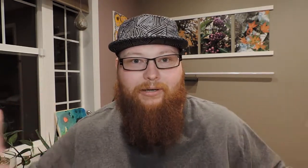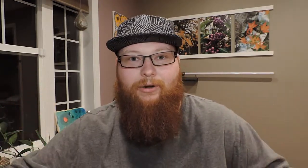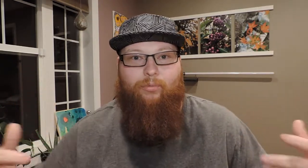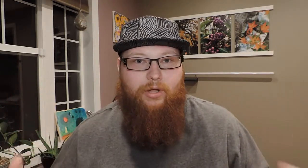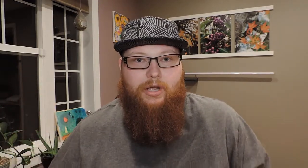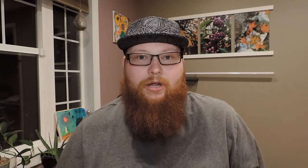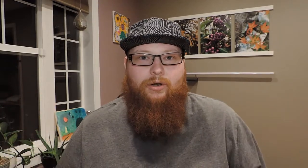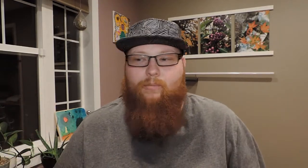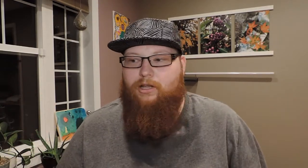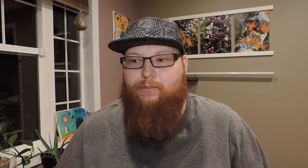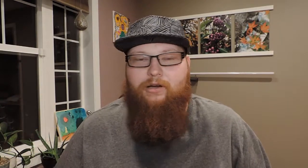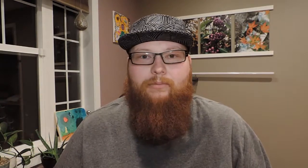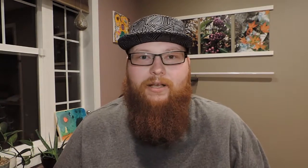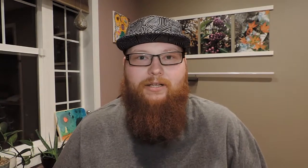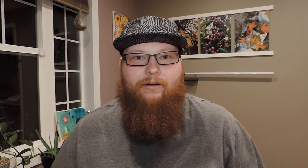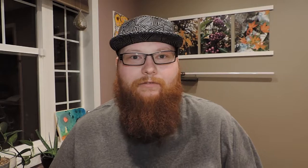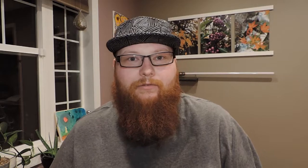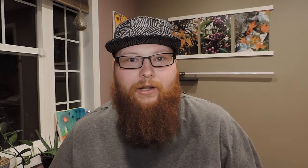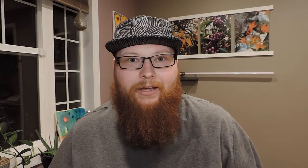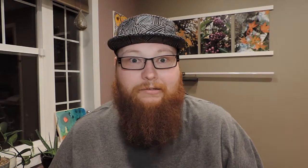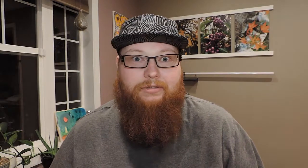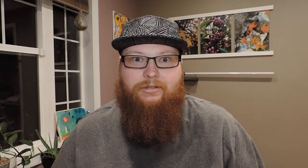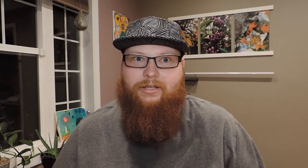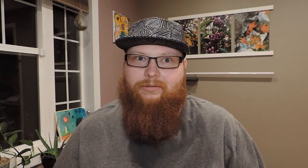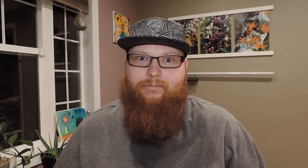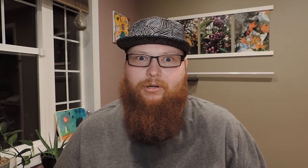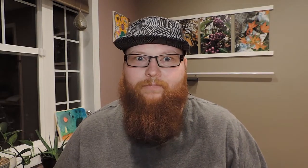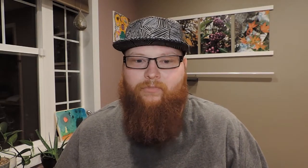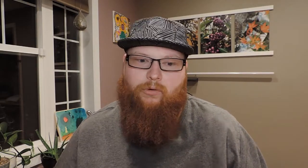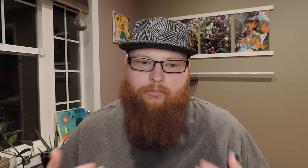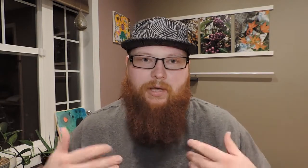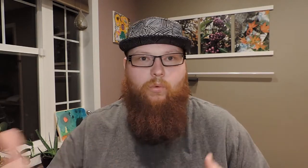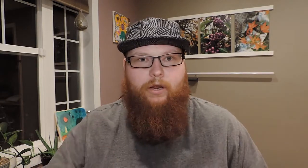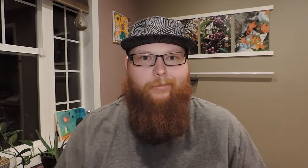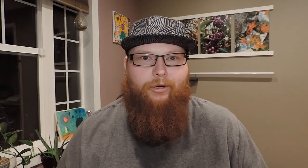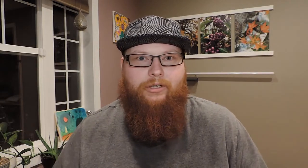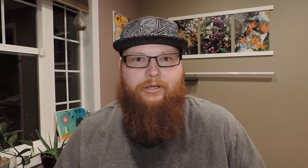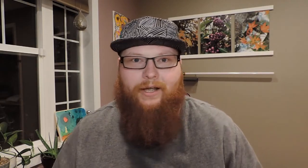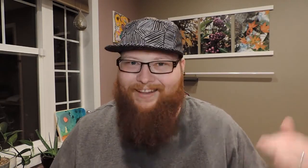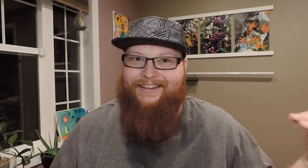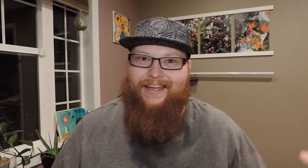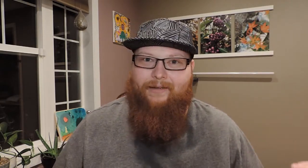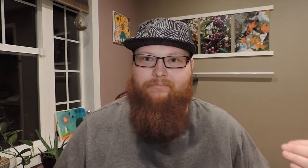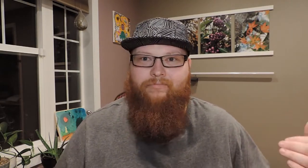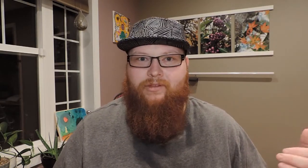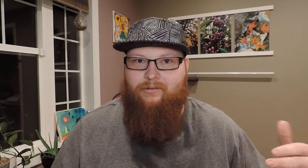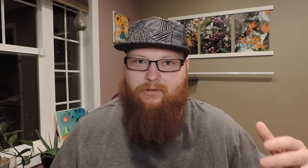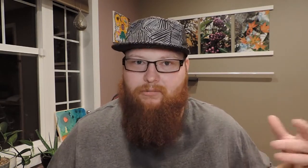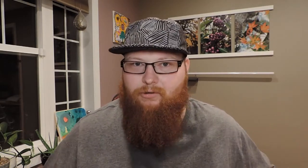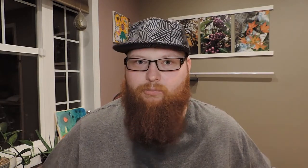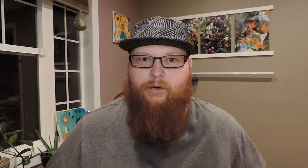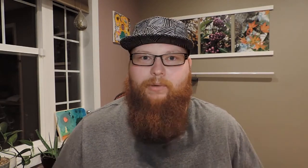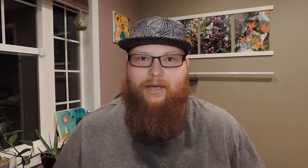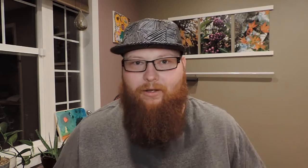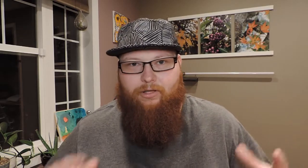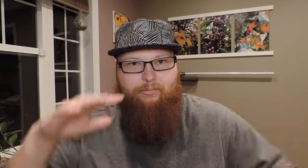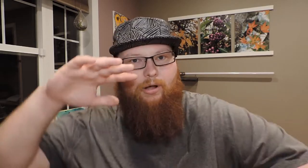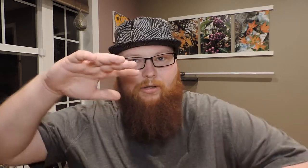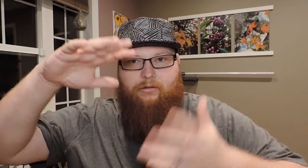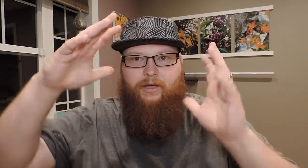big, no, no much bigger than myself, really. Yeah, small. Oh, me and one other person. At that time, it was pretty big. I was small little